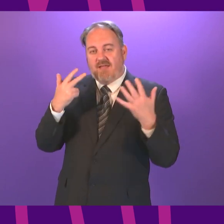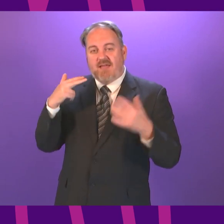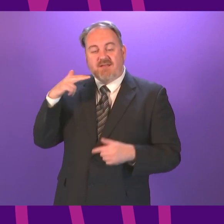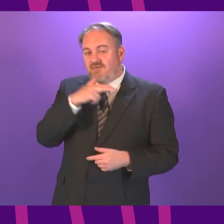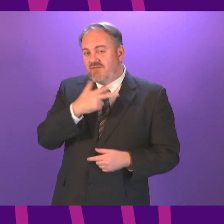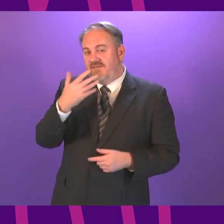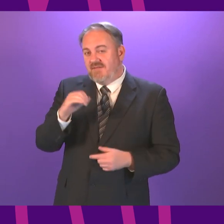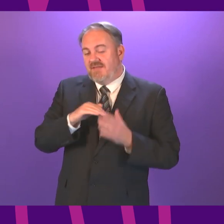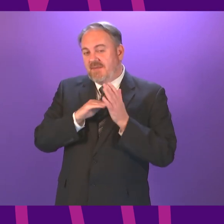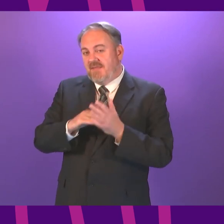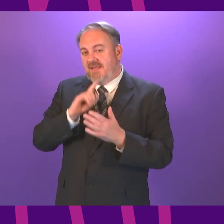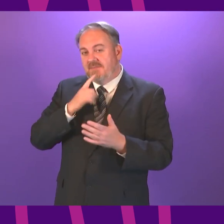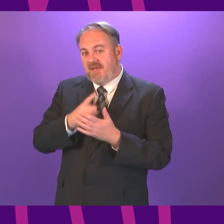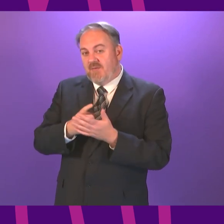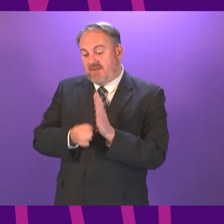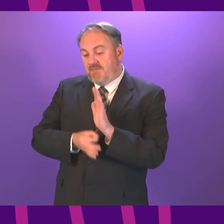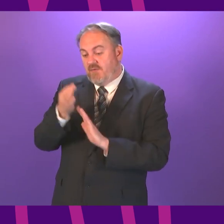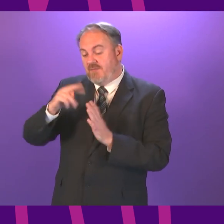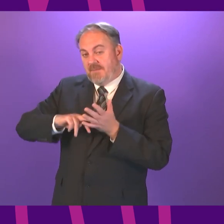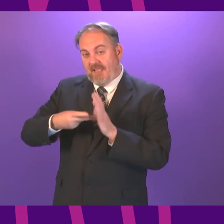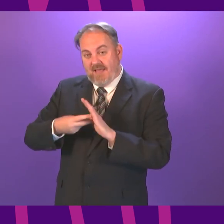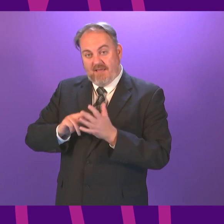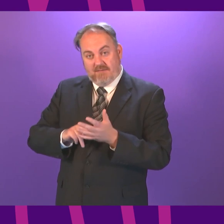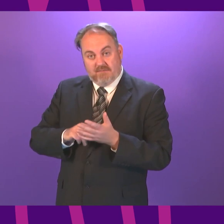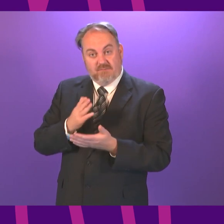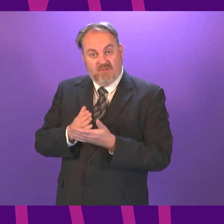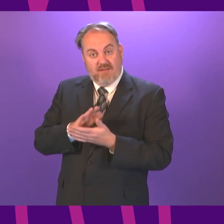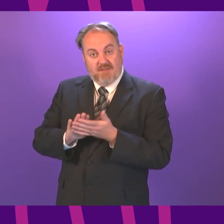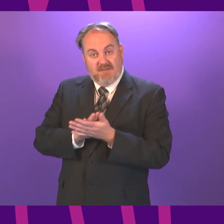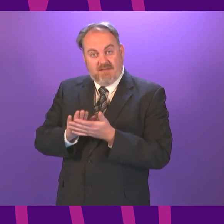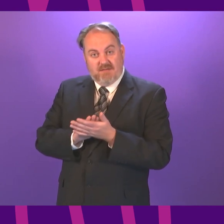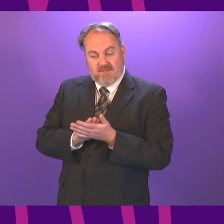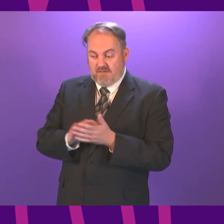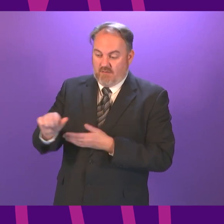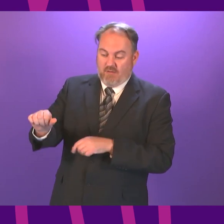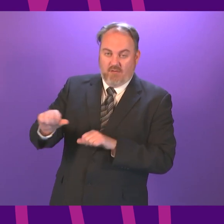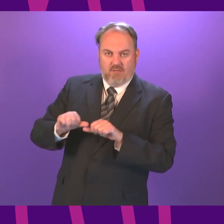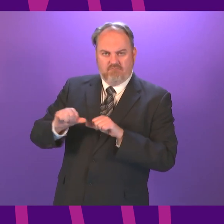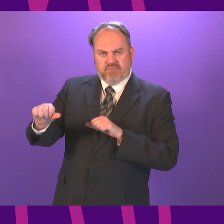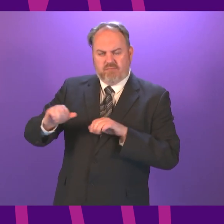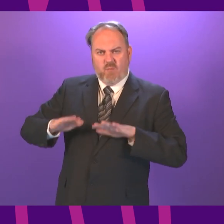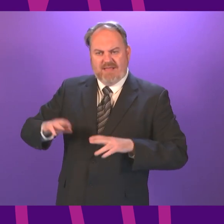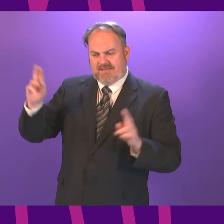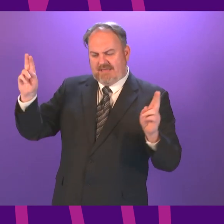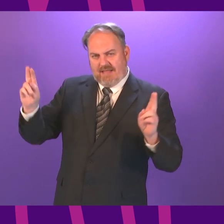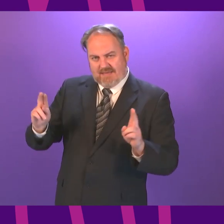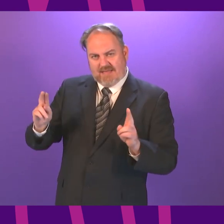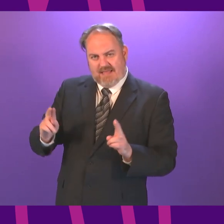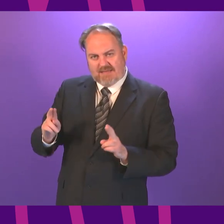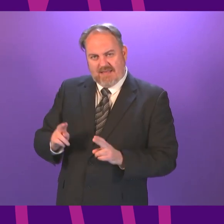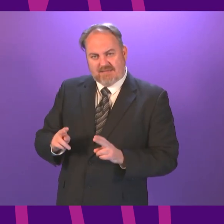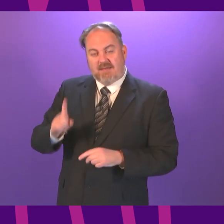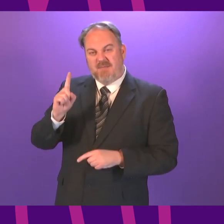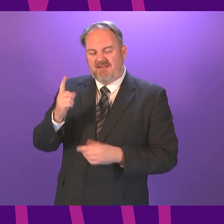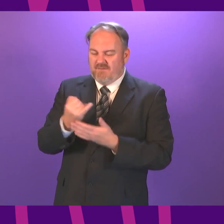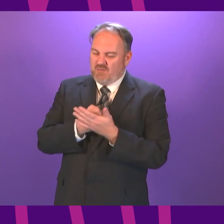waiting time improvement plan was starting to reduce the longest waits and have a positive impact on waiting times unfortunately